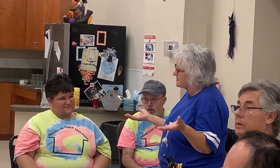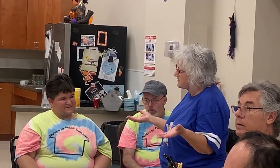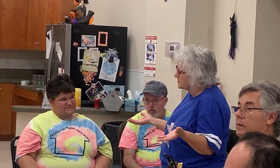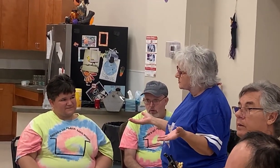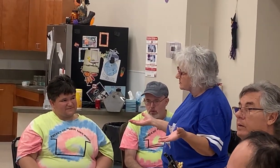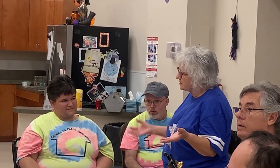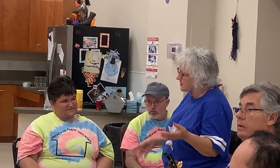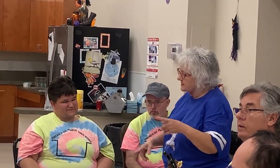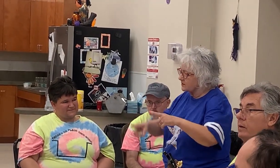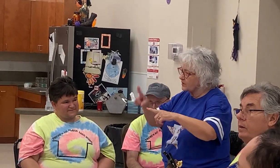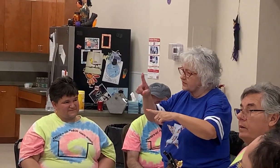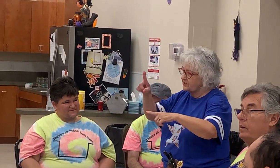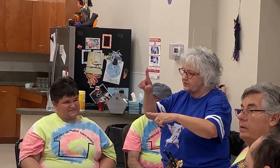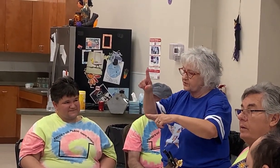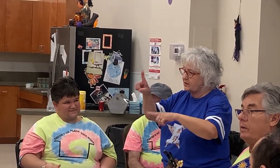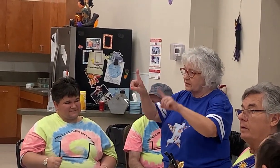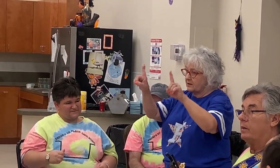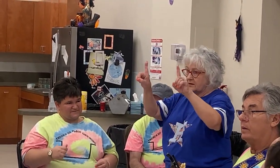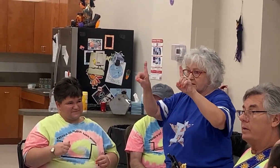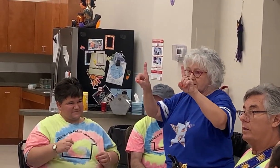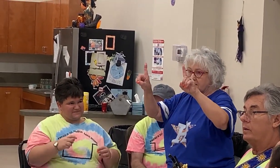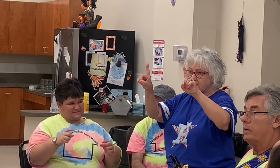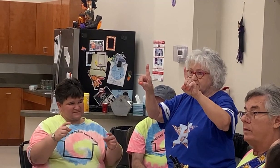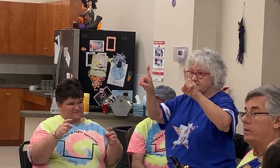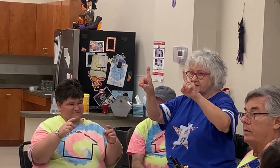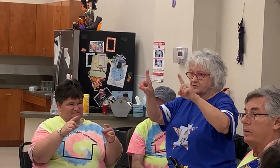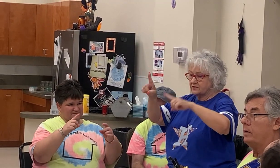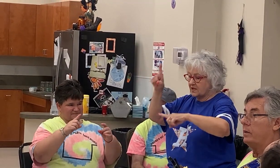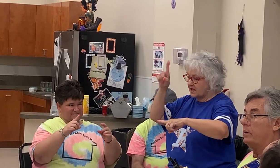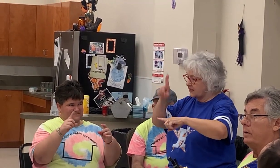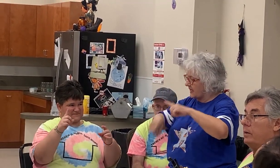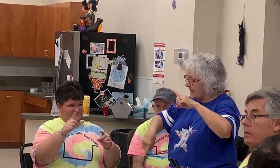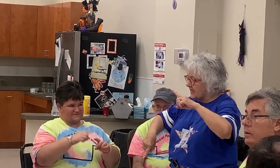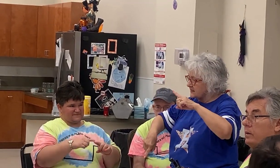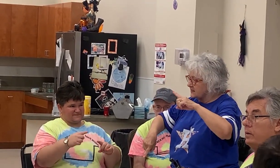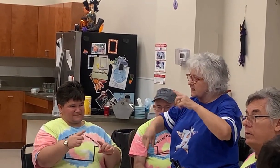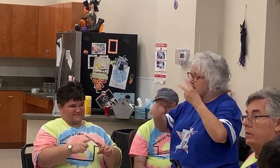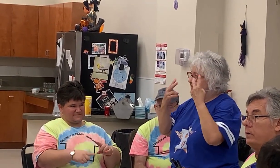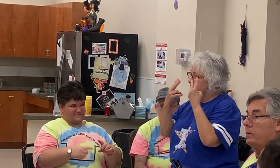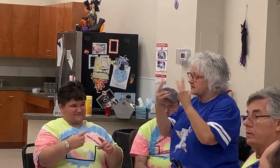never... What? I am going to do with these things. Can't see...